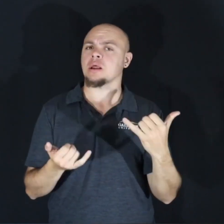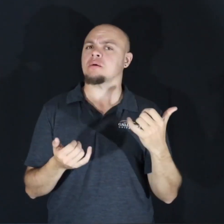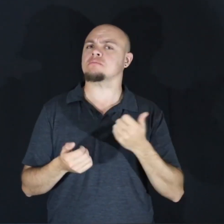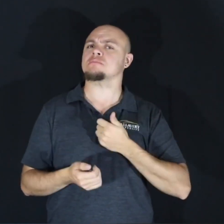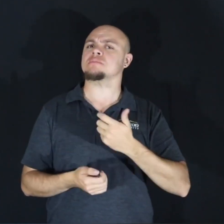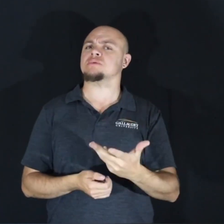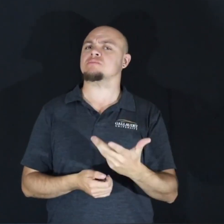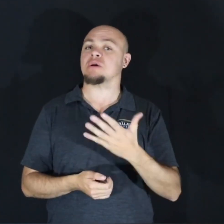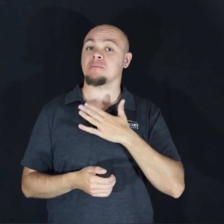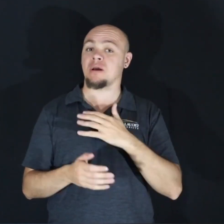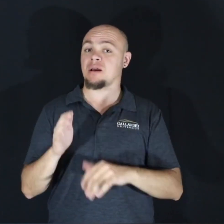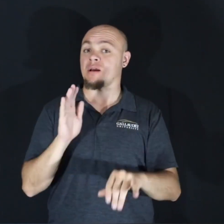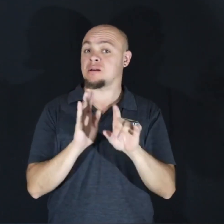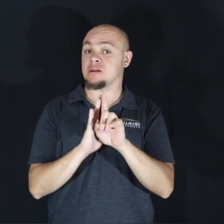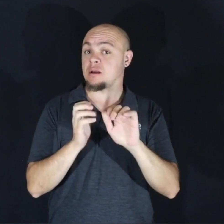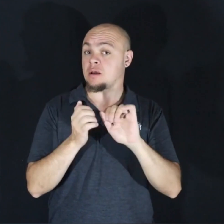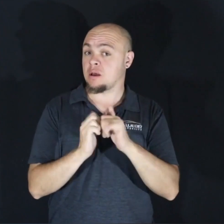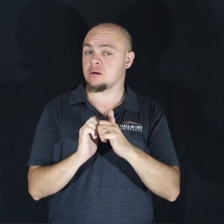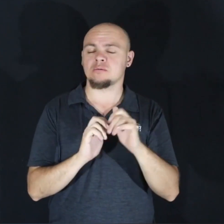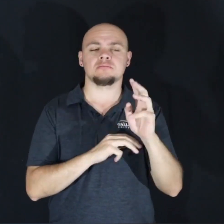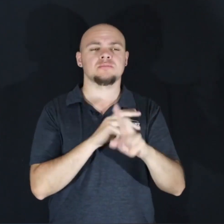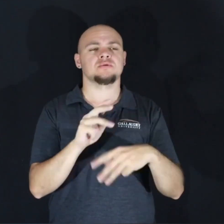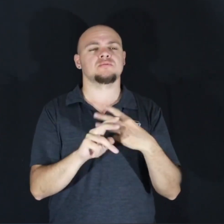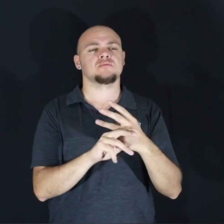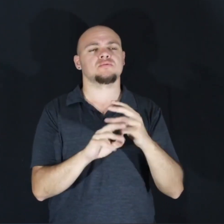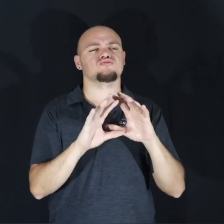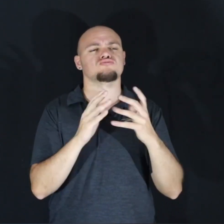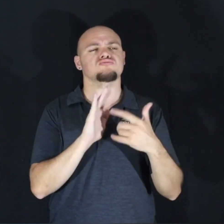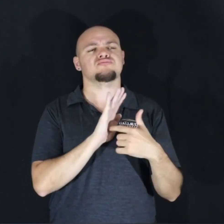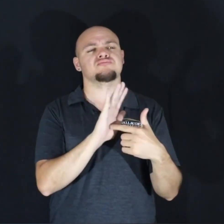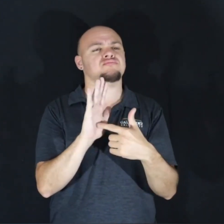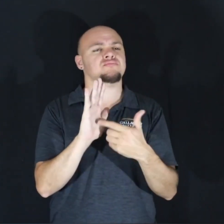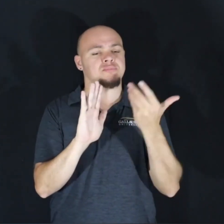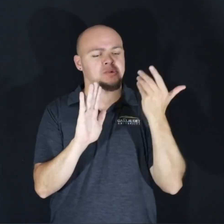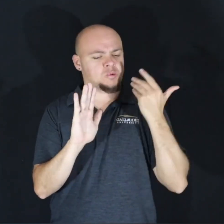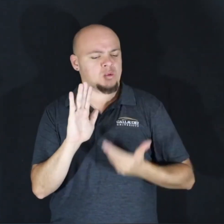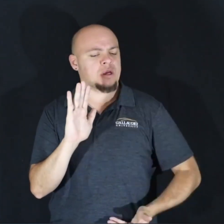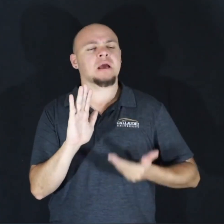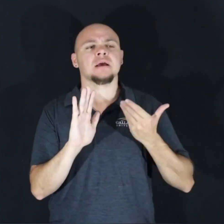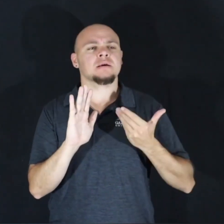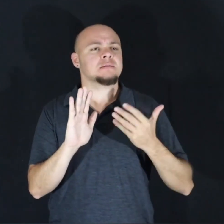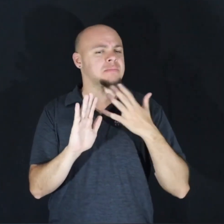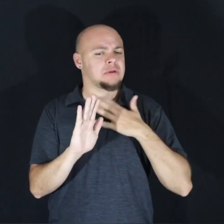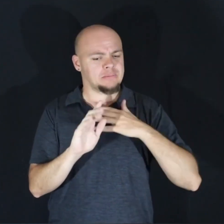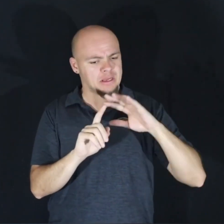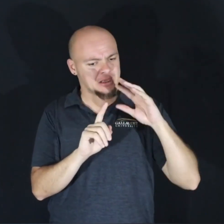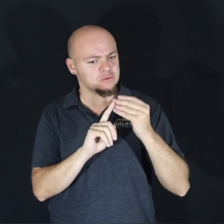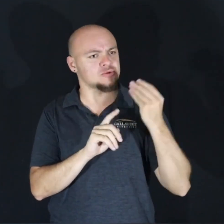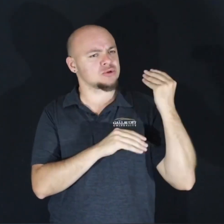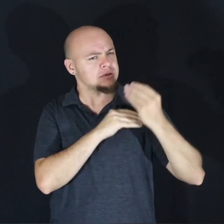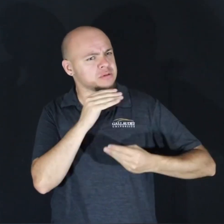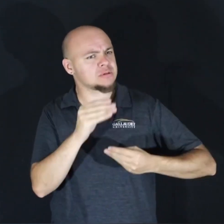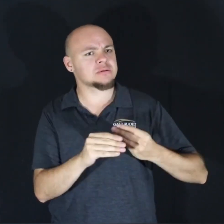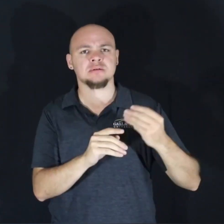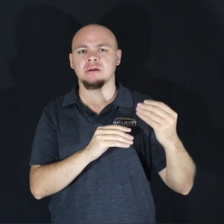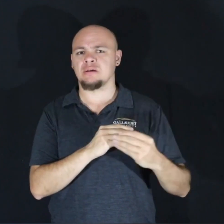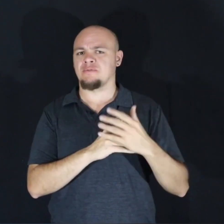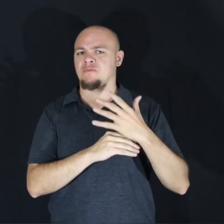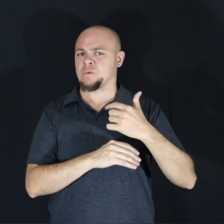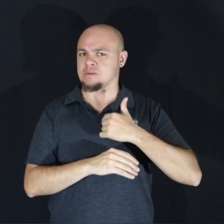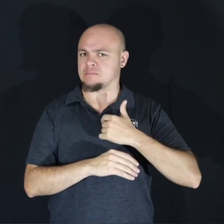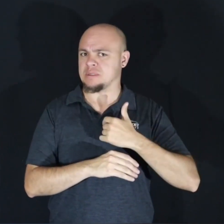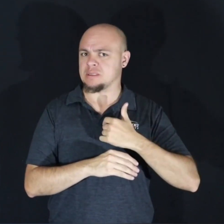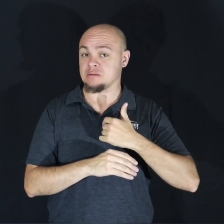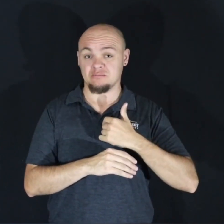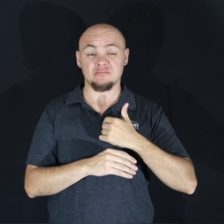outwardly expressing my identity in a way that shows the world that I am proud of the culture and the heritage that has shaped me